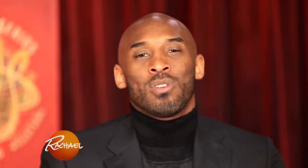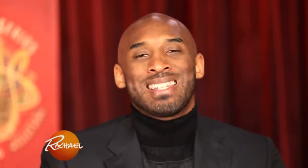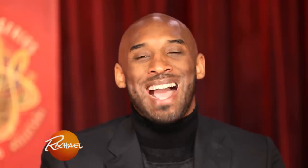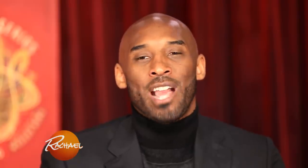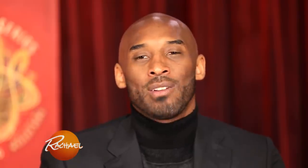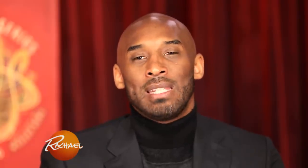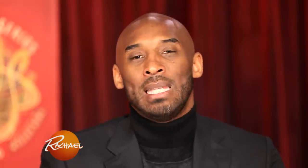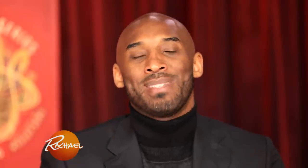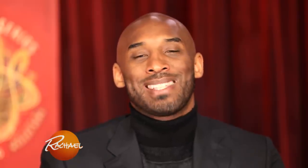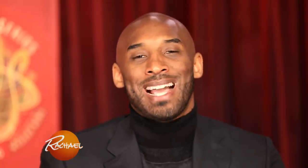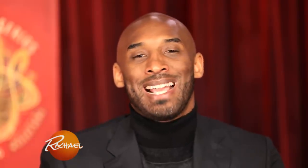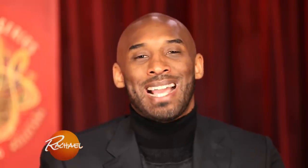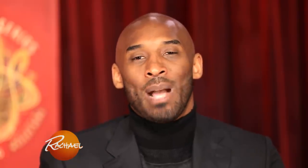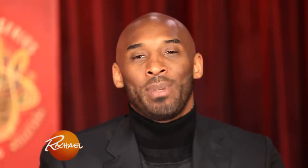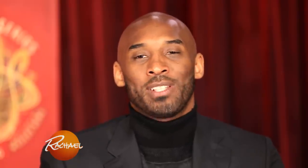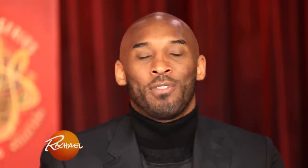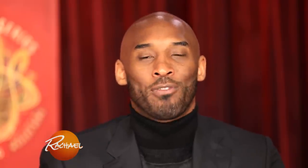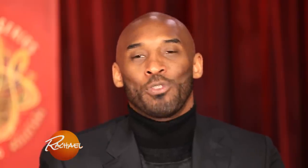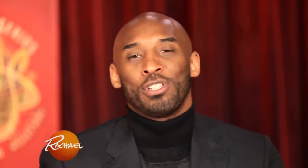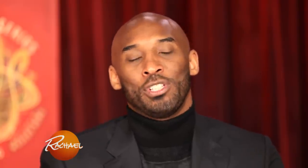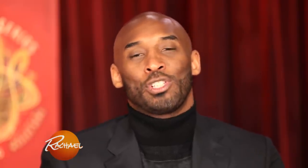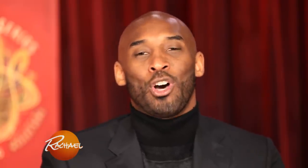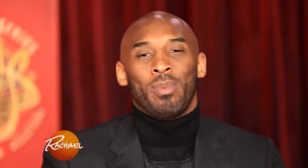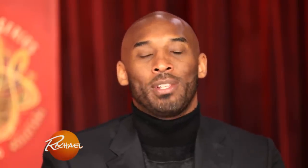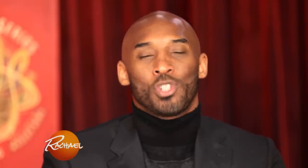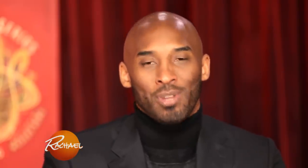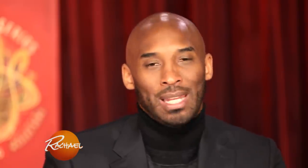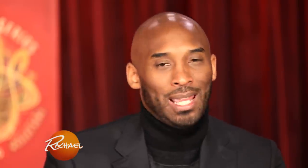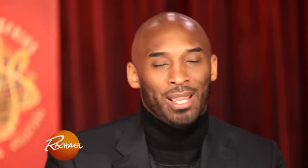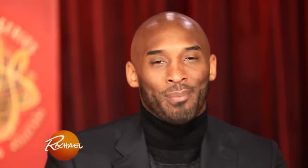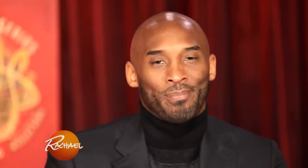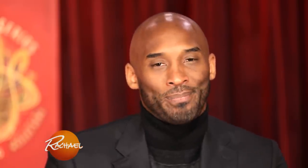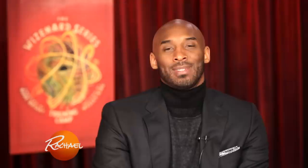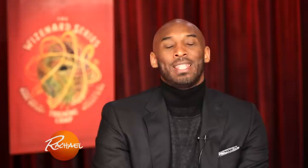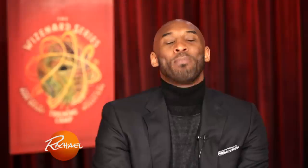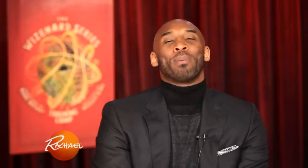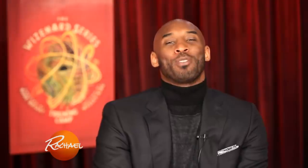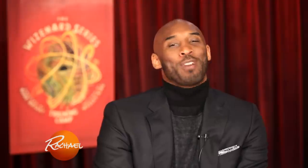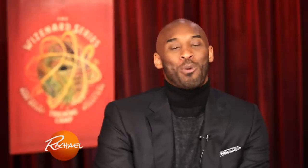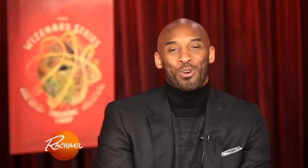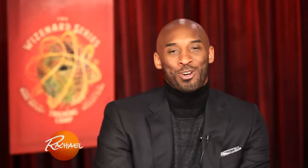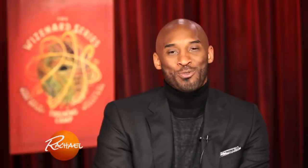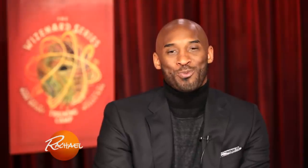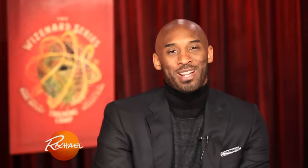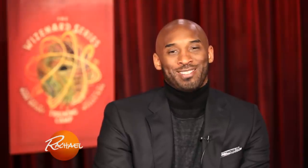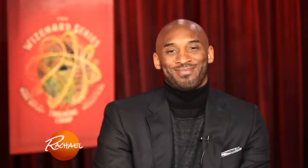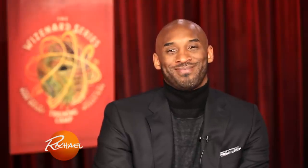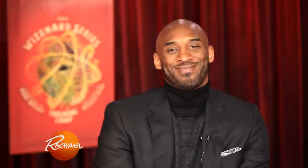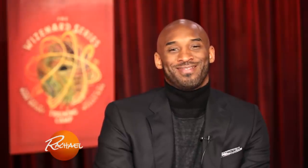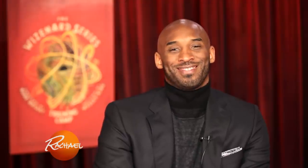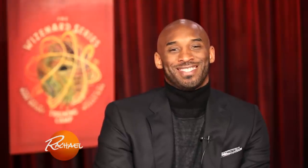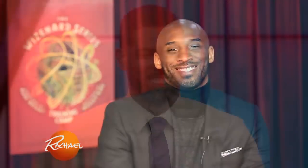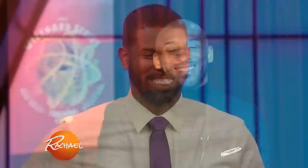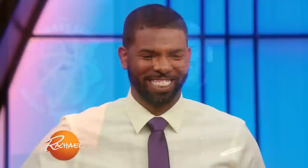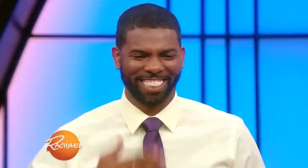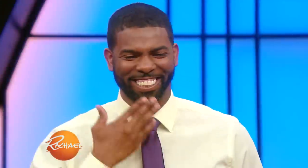you and your entire team signed copies of the first installment training camp. Keep up the great work Coach White.